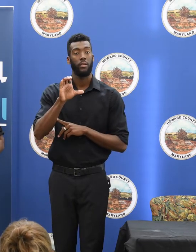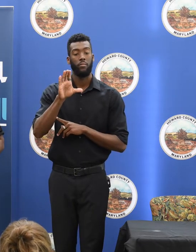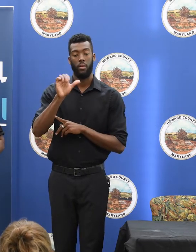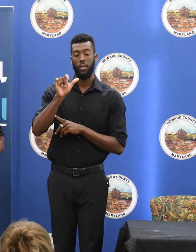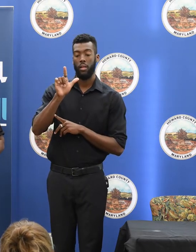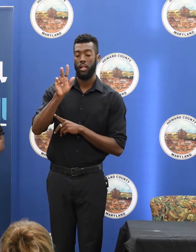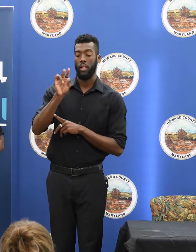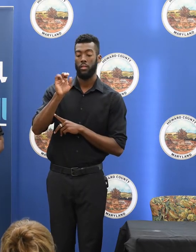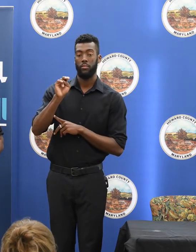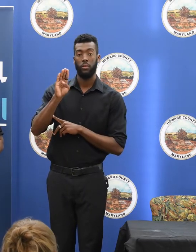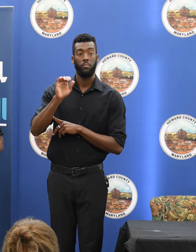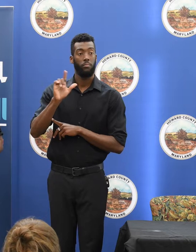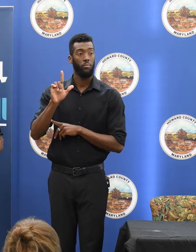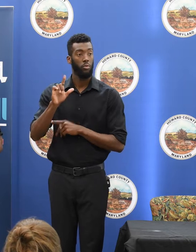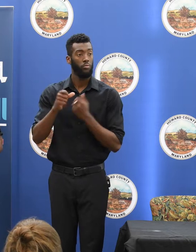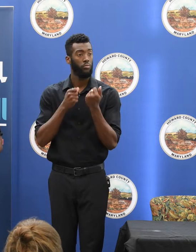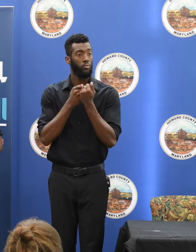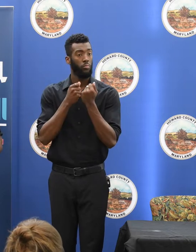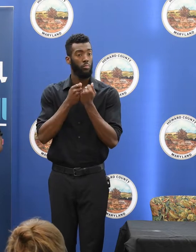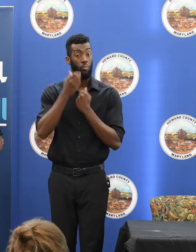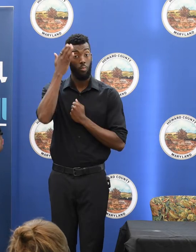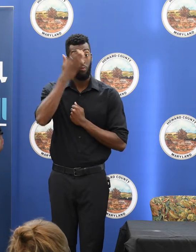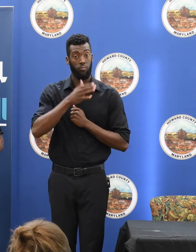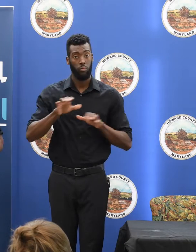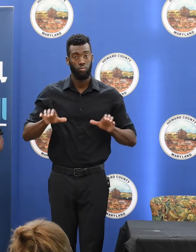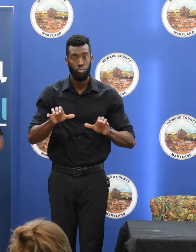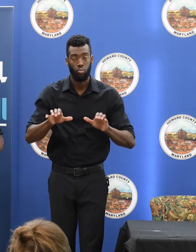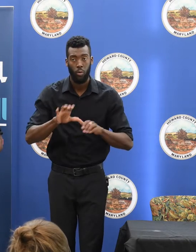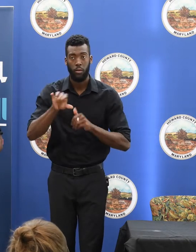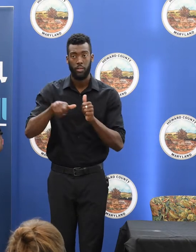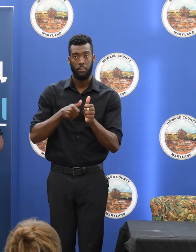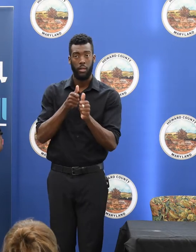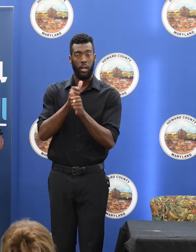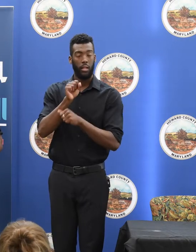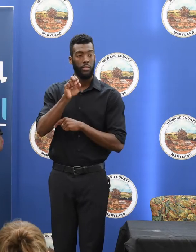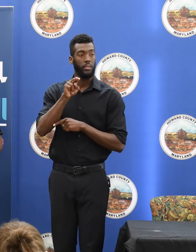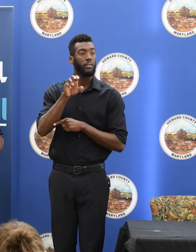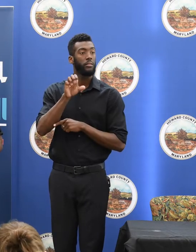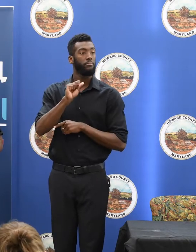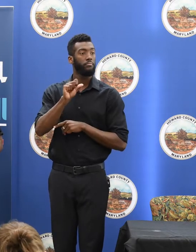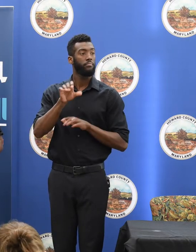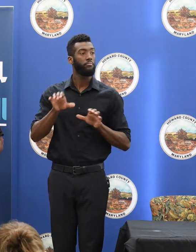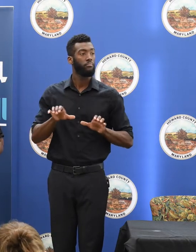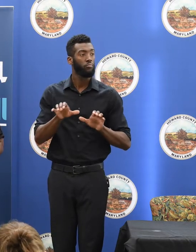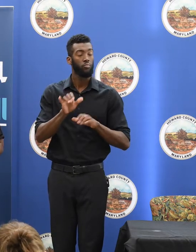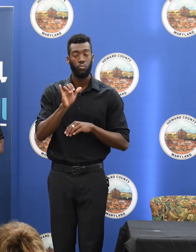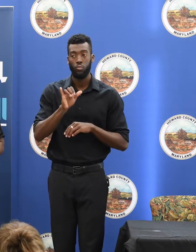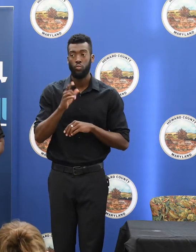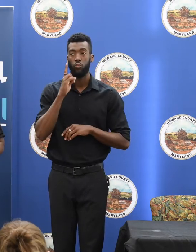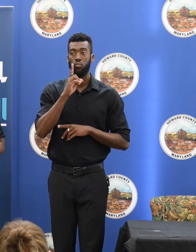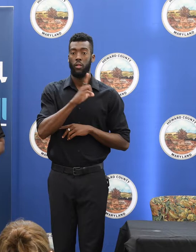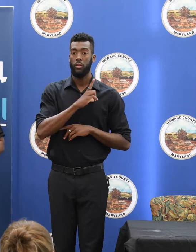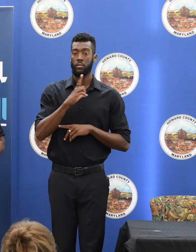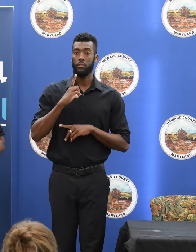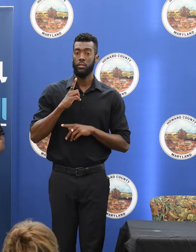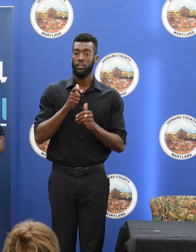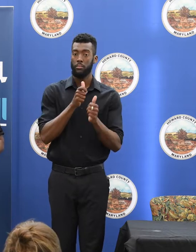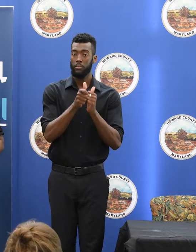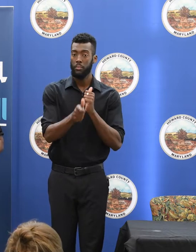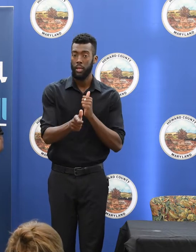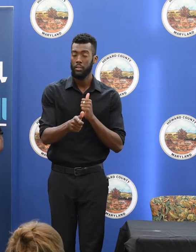in front, behind the scenes, to get the different legislation passed, both to support the board,